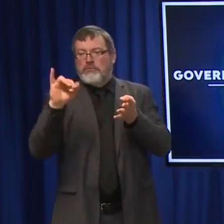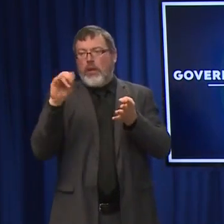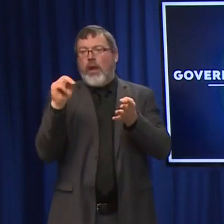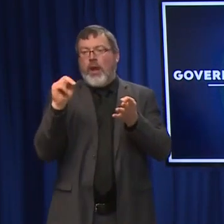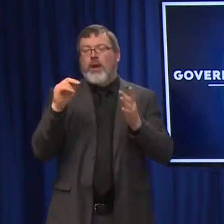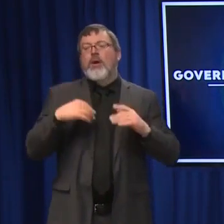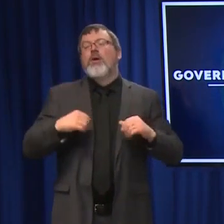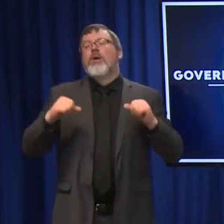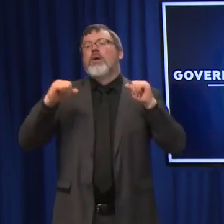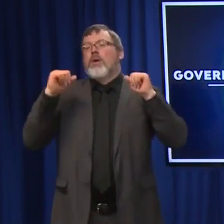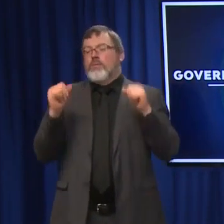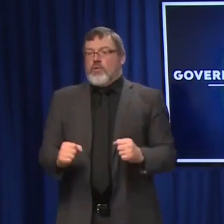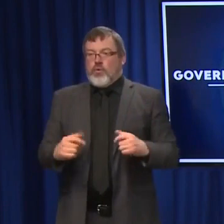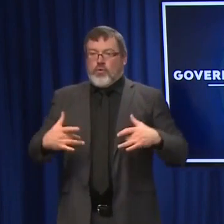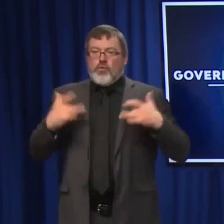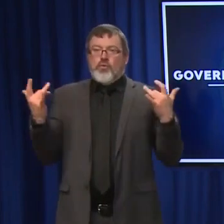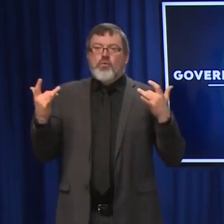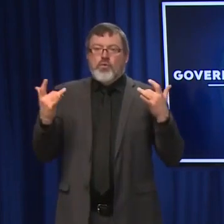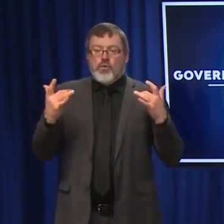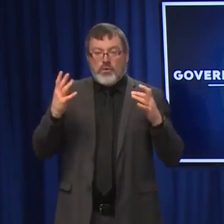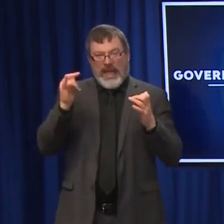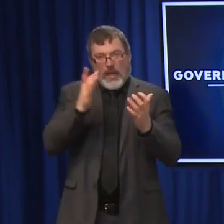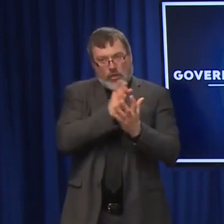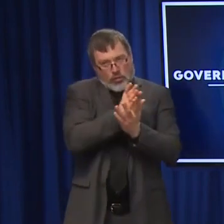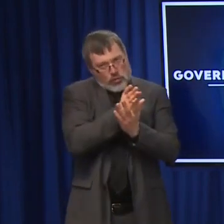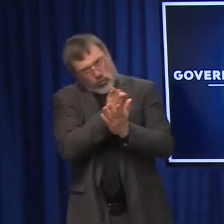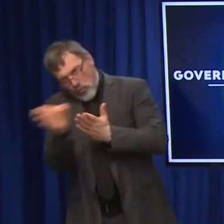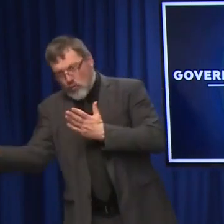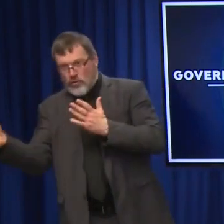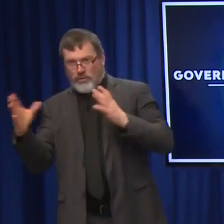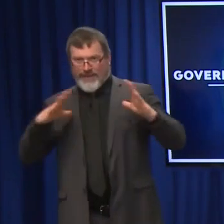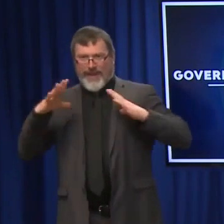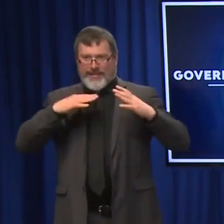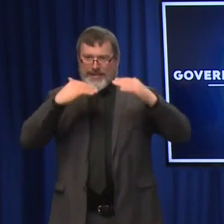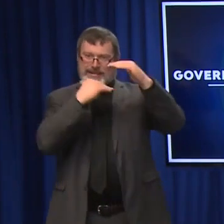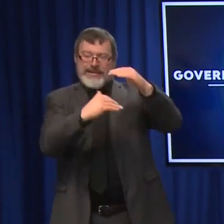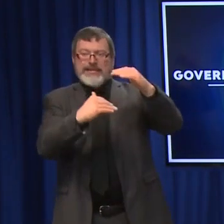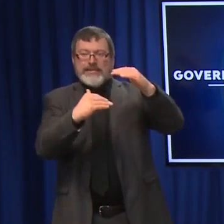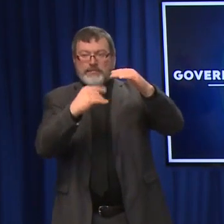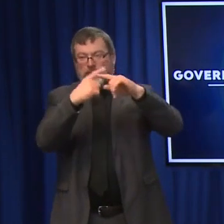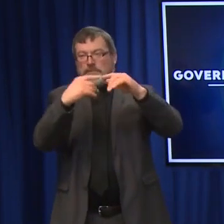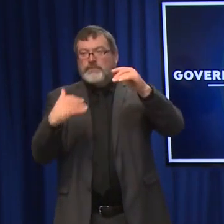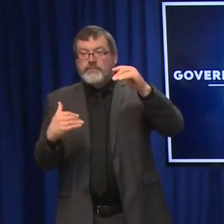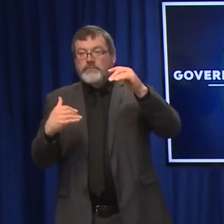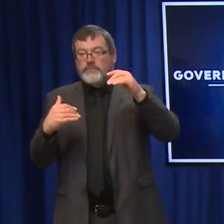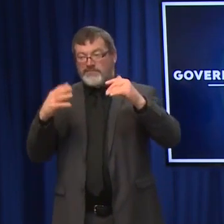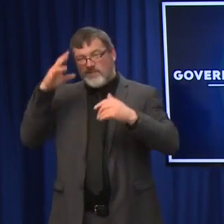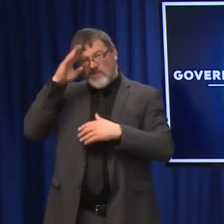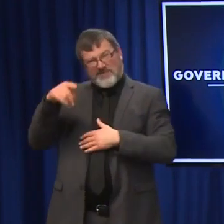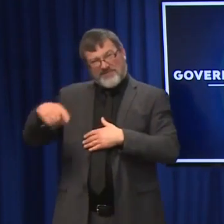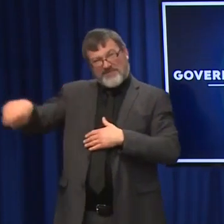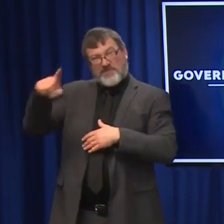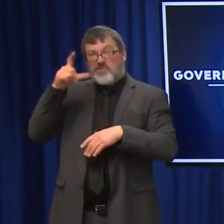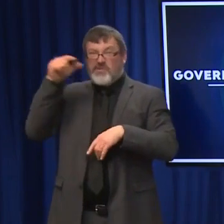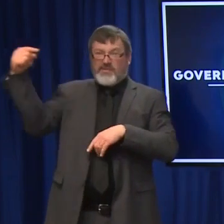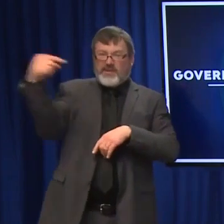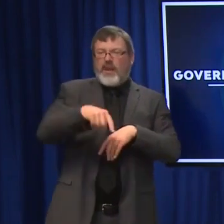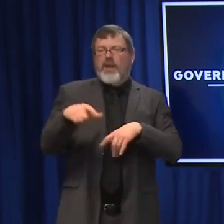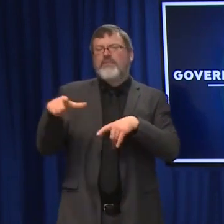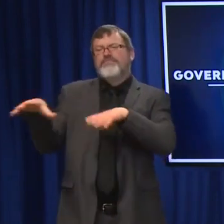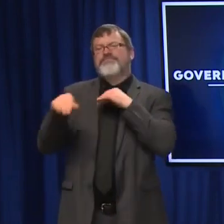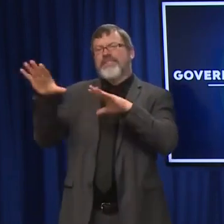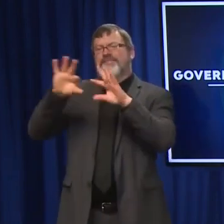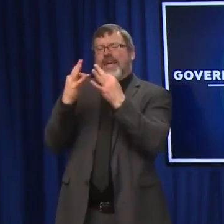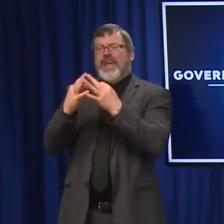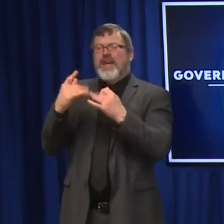through the Christmas holiday. These are folks that are, for the most part, away from their families, from other states. And, again, we just